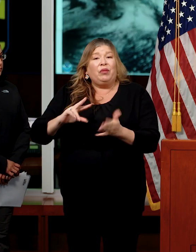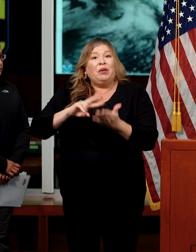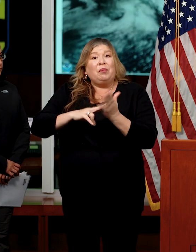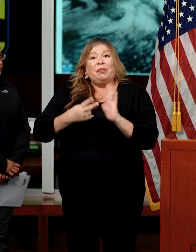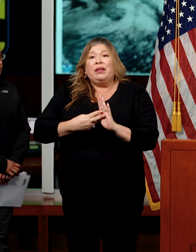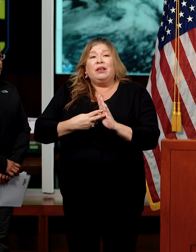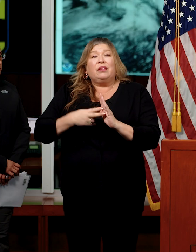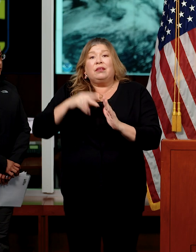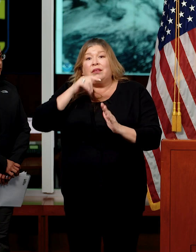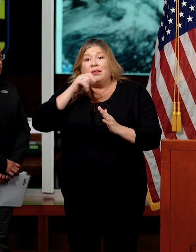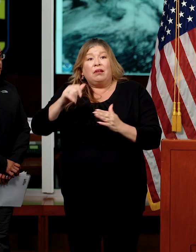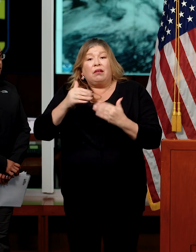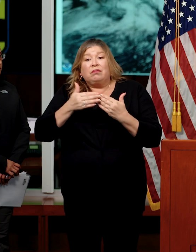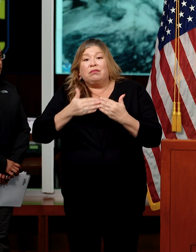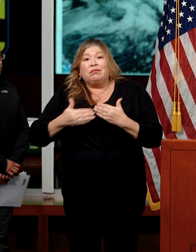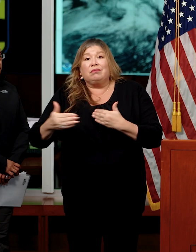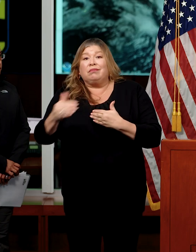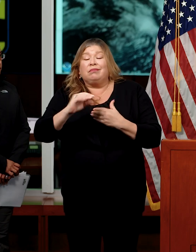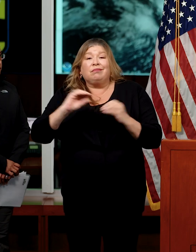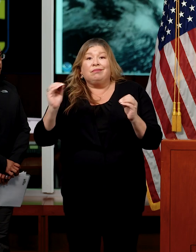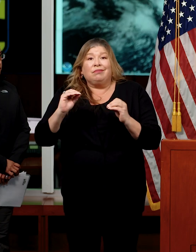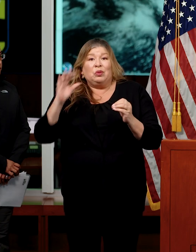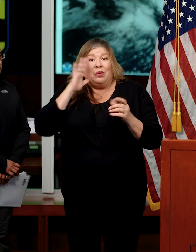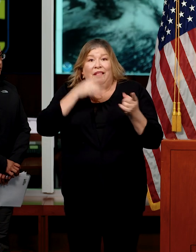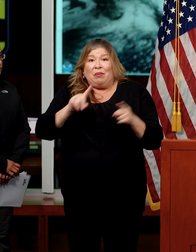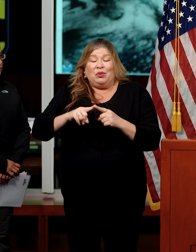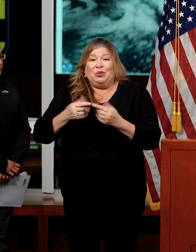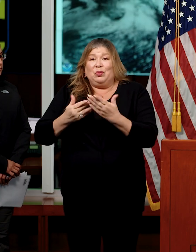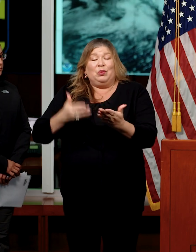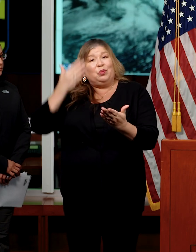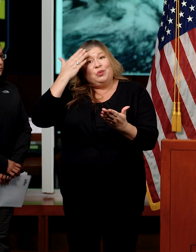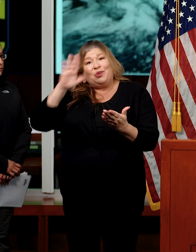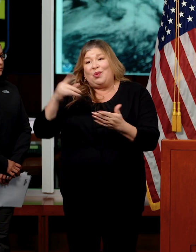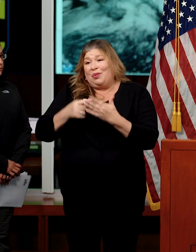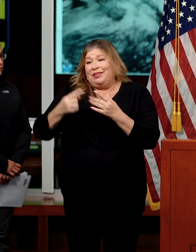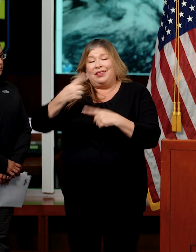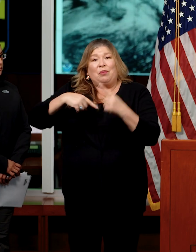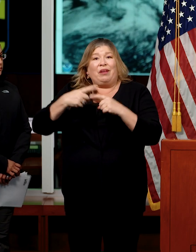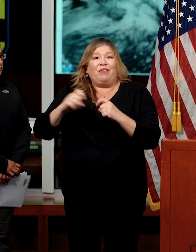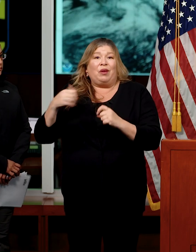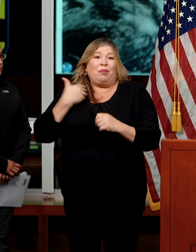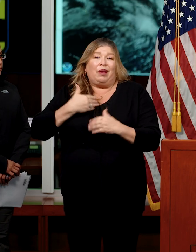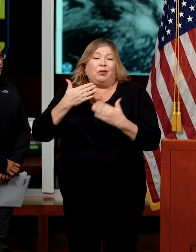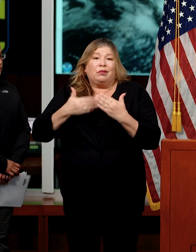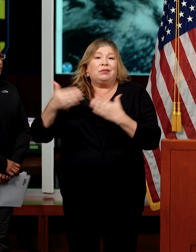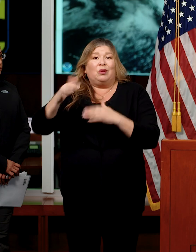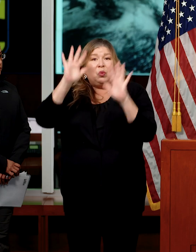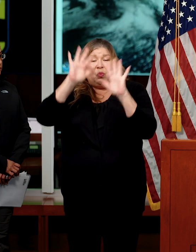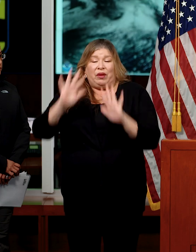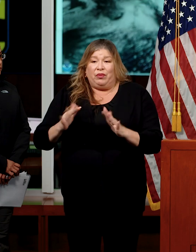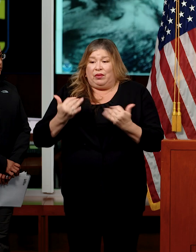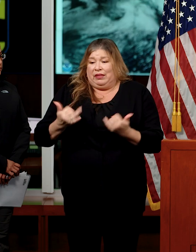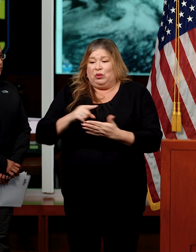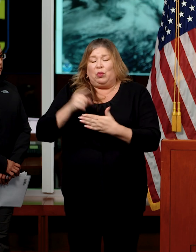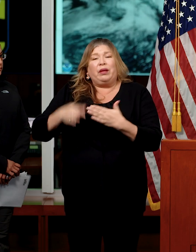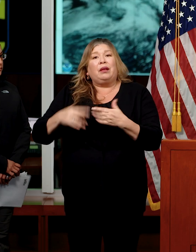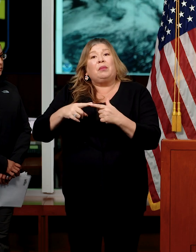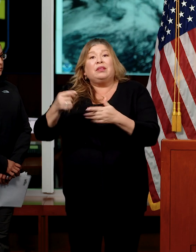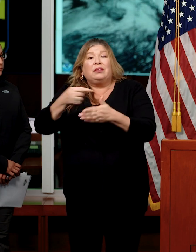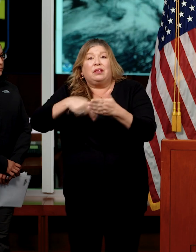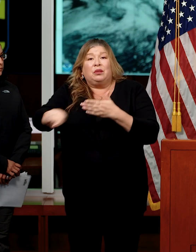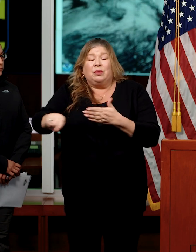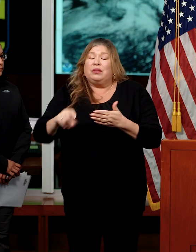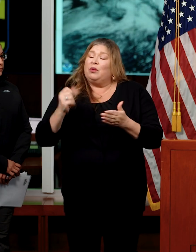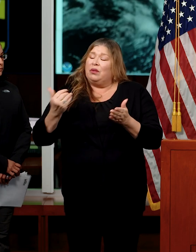not mean that you will not experience one from one of these future storms that we are expecting this weekend and into the first parts of next week.